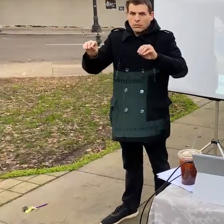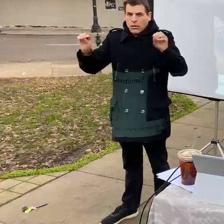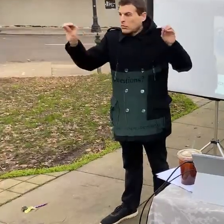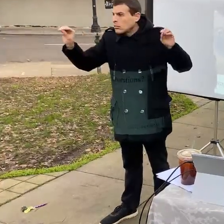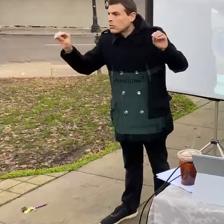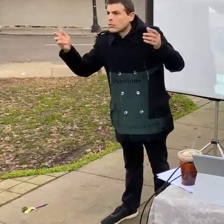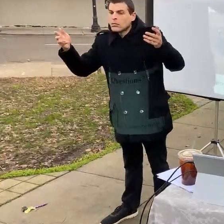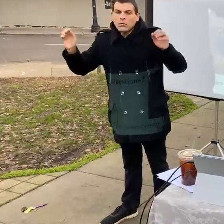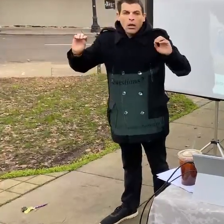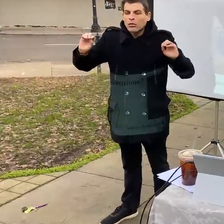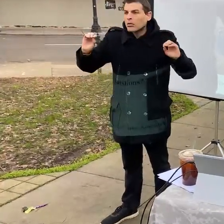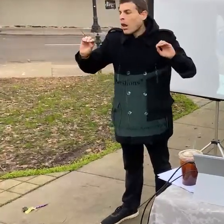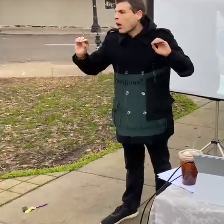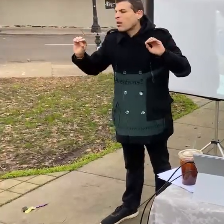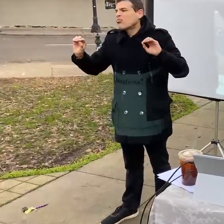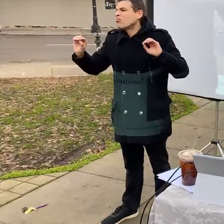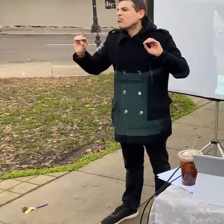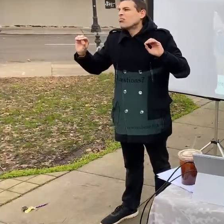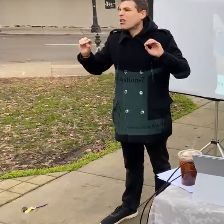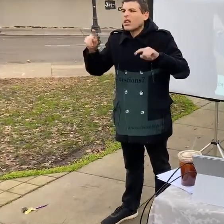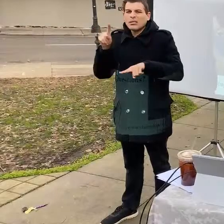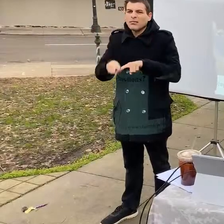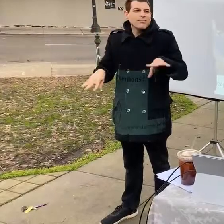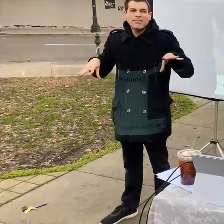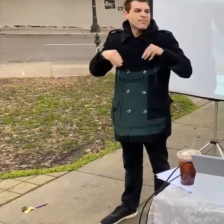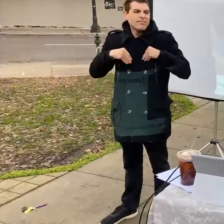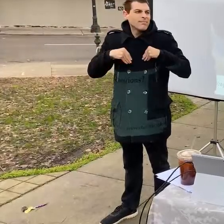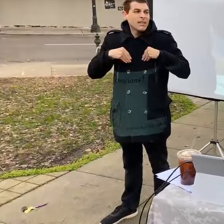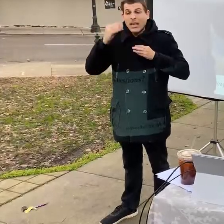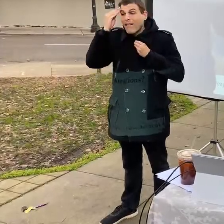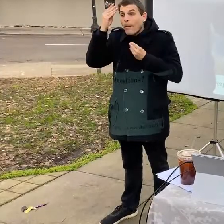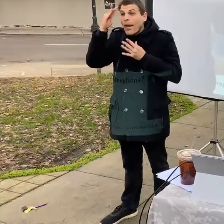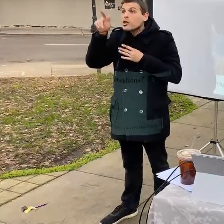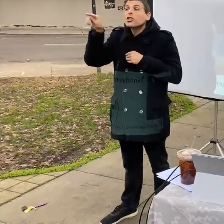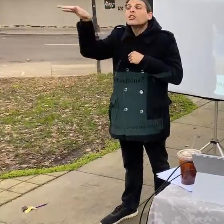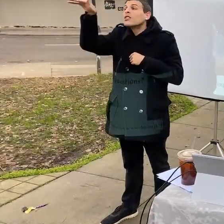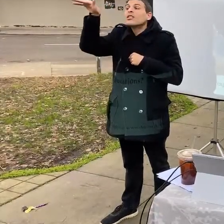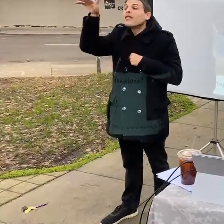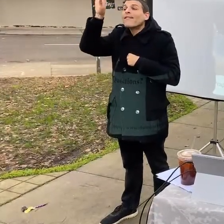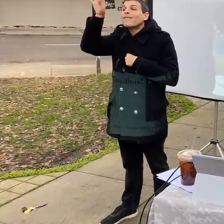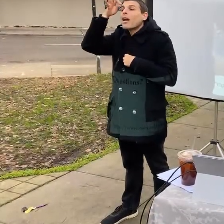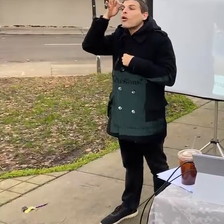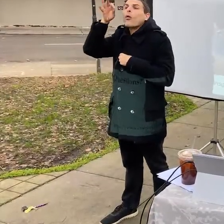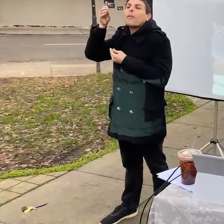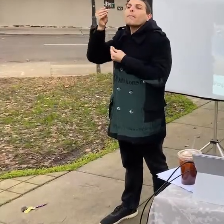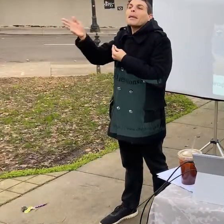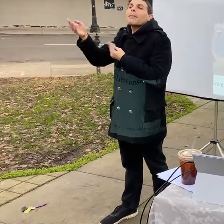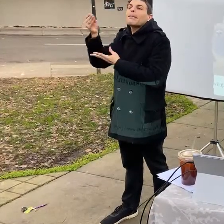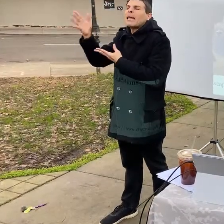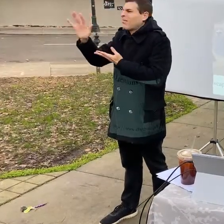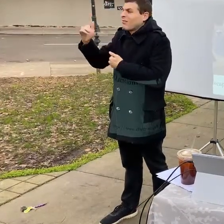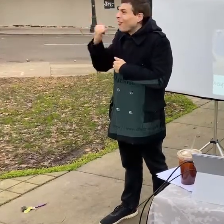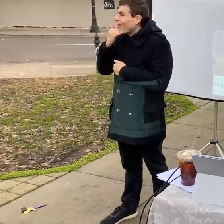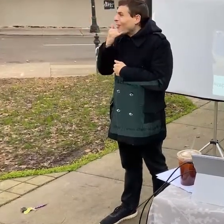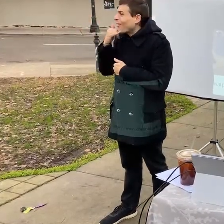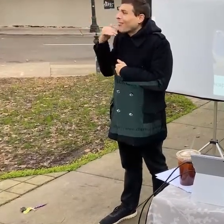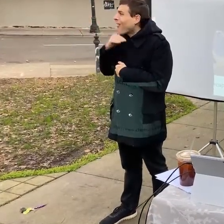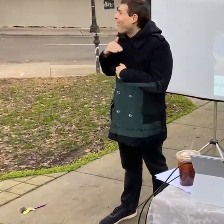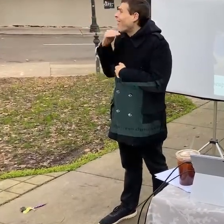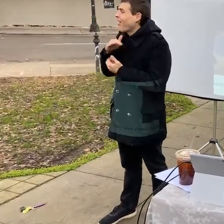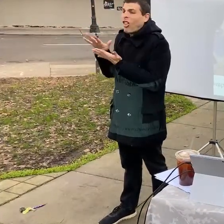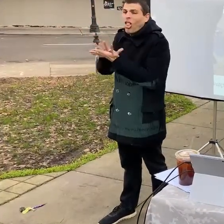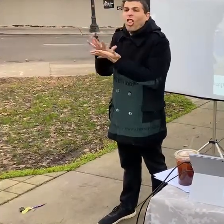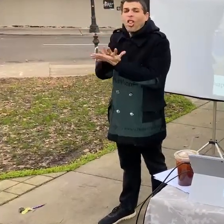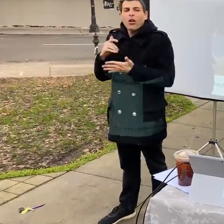information that was getting out was not appropriate and so sitting at home not